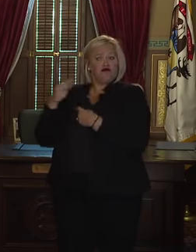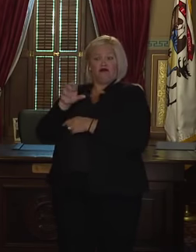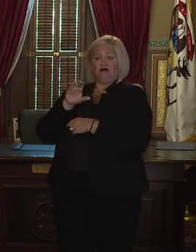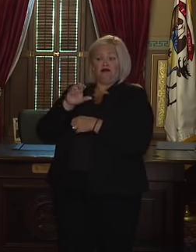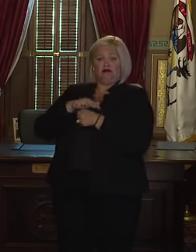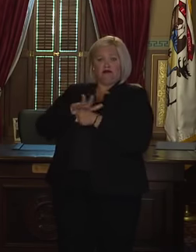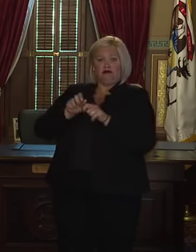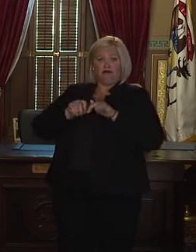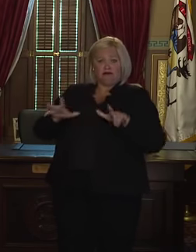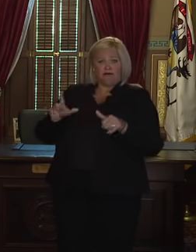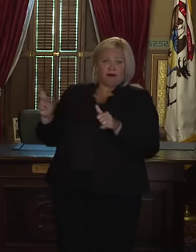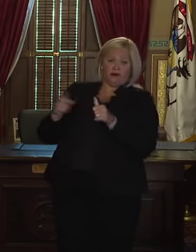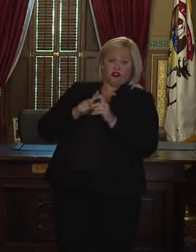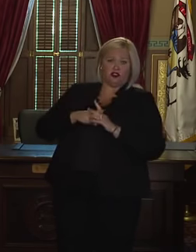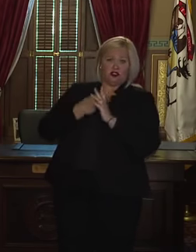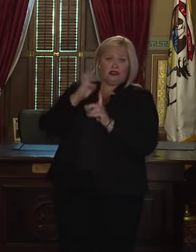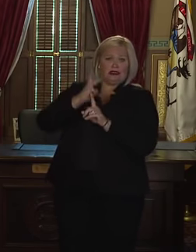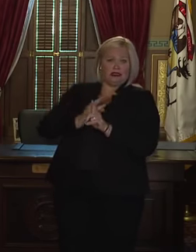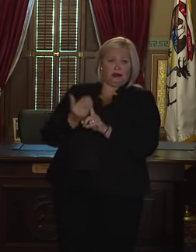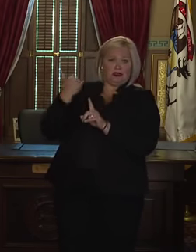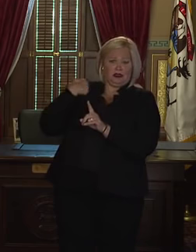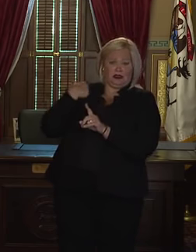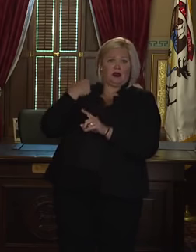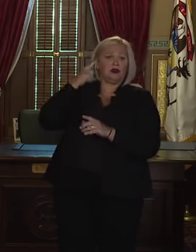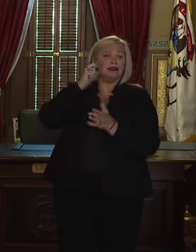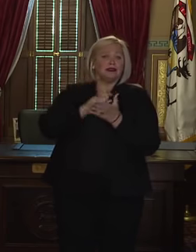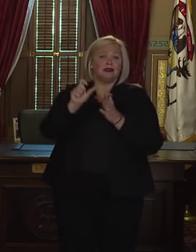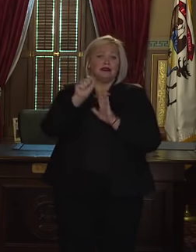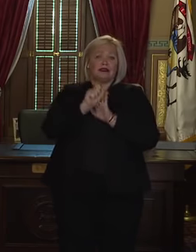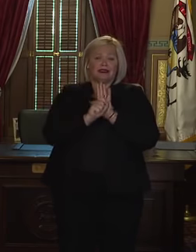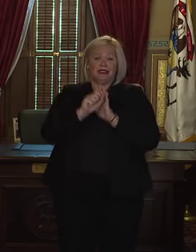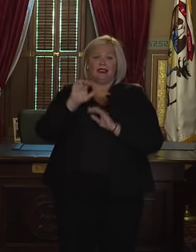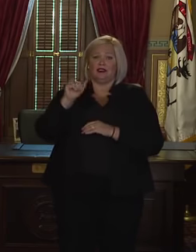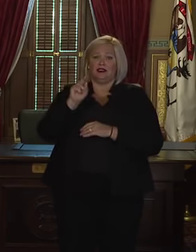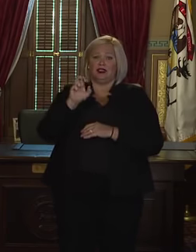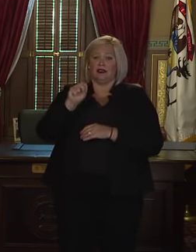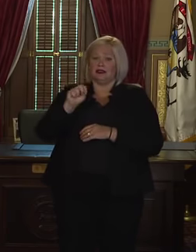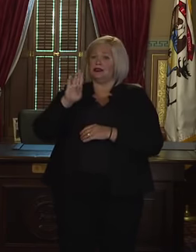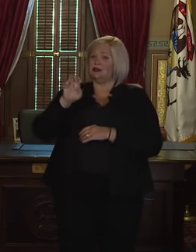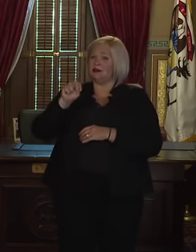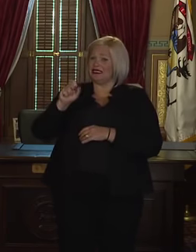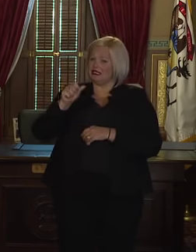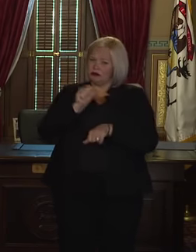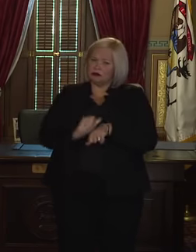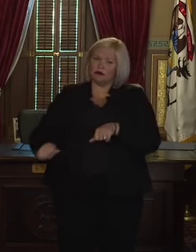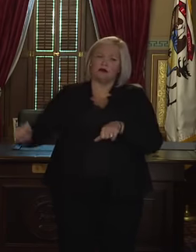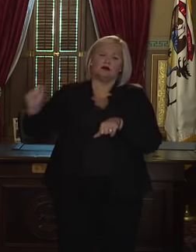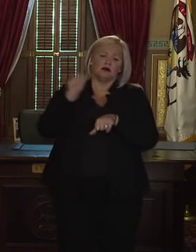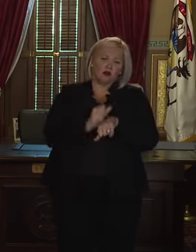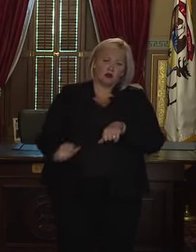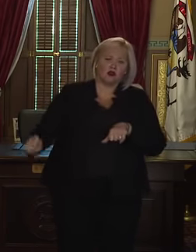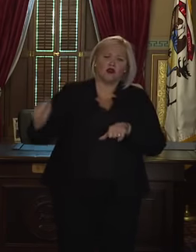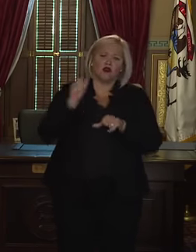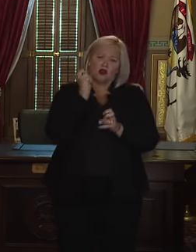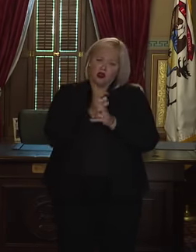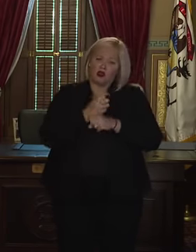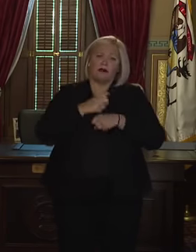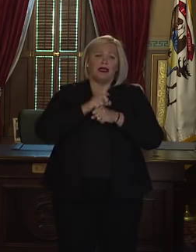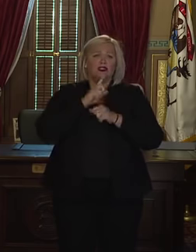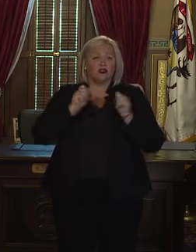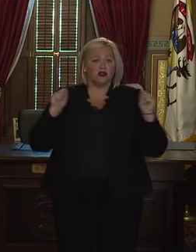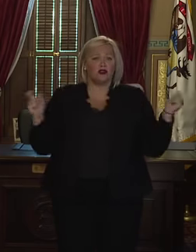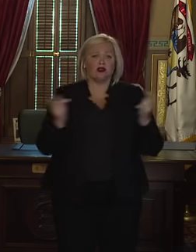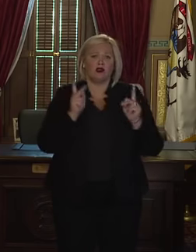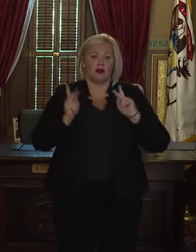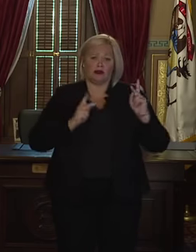six months ago, Secretary of State Jocelyn Benson and her team have been working around the clock to ensure every Michigander